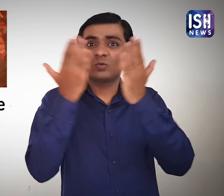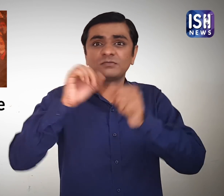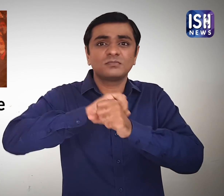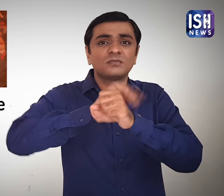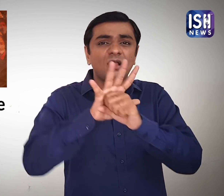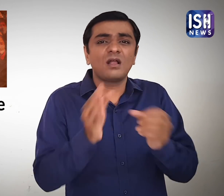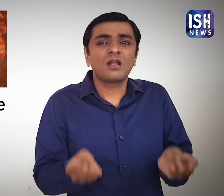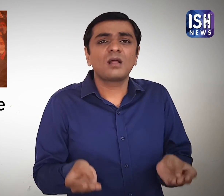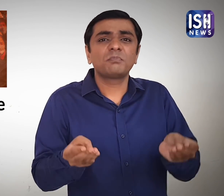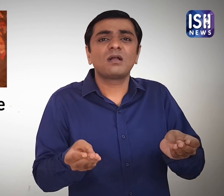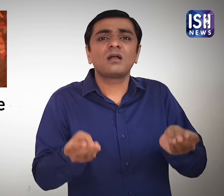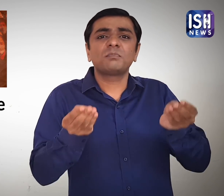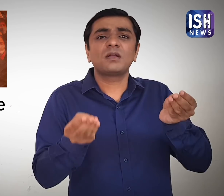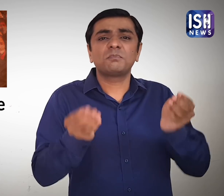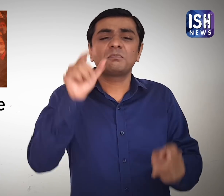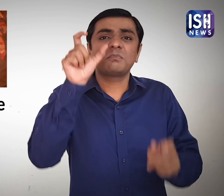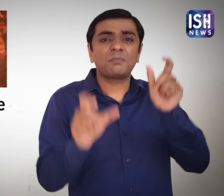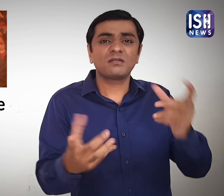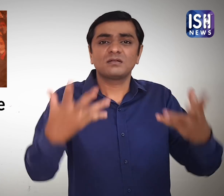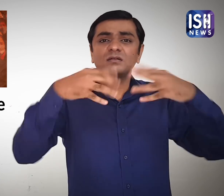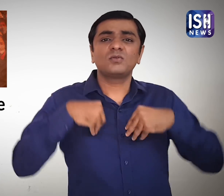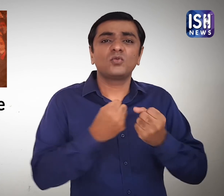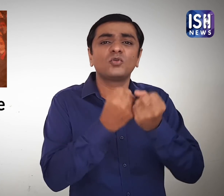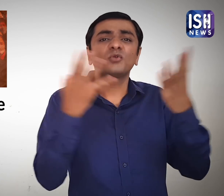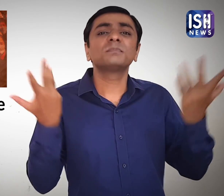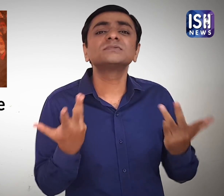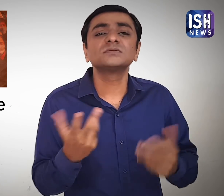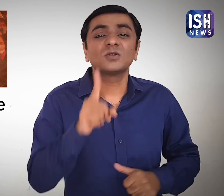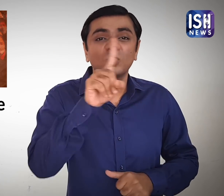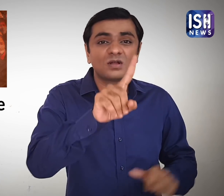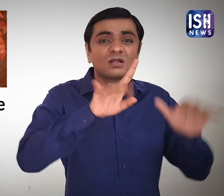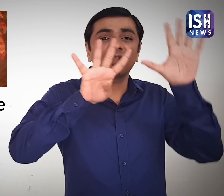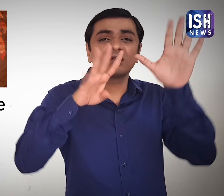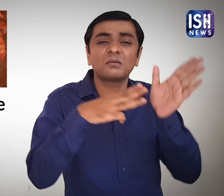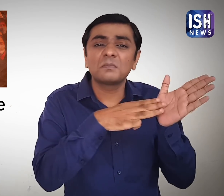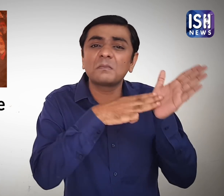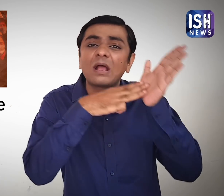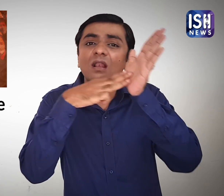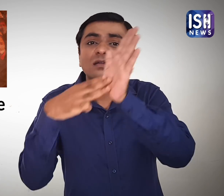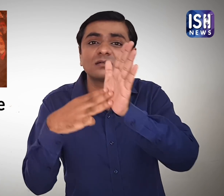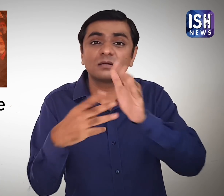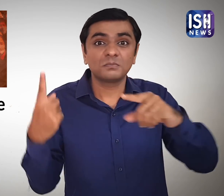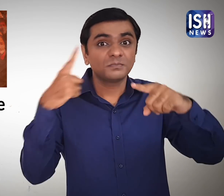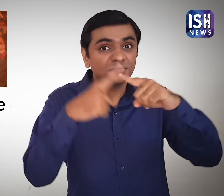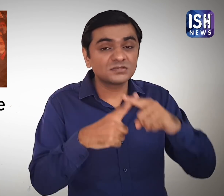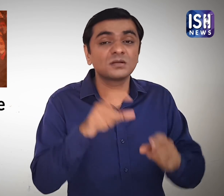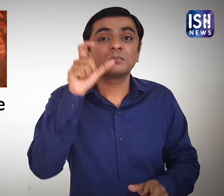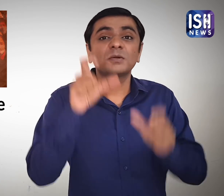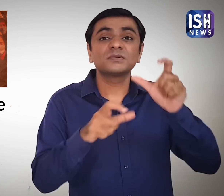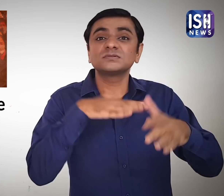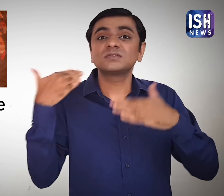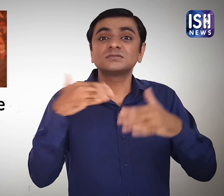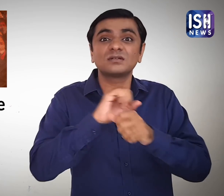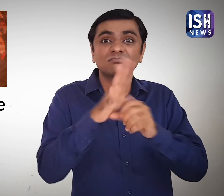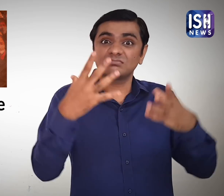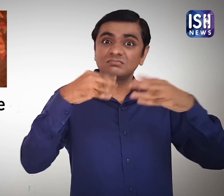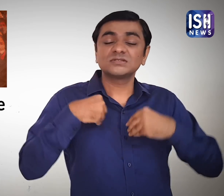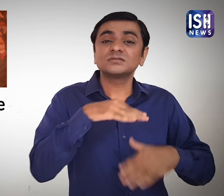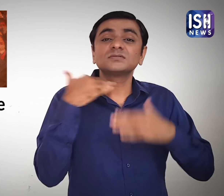The number of COVID-19 infections has been on the rise. There are now 19 million cases and 7